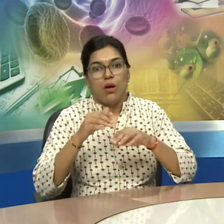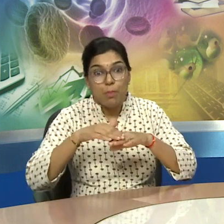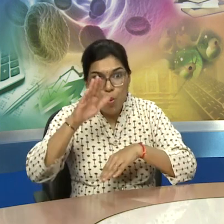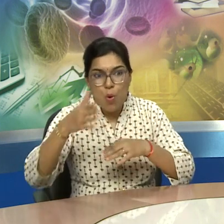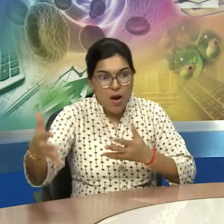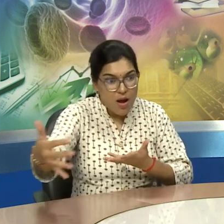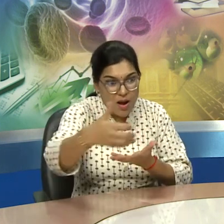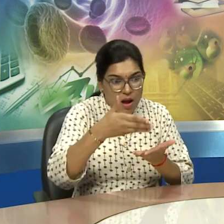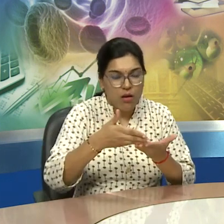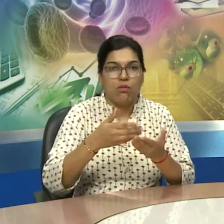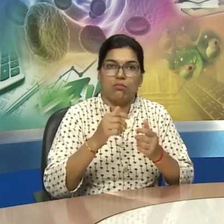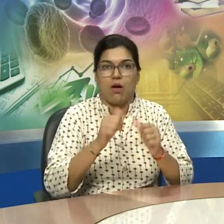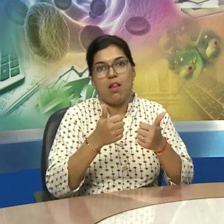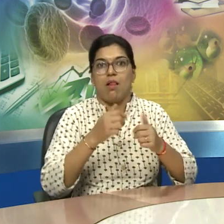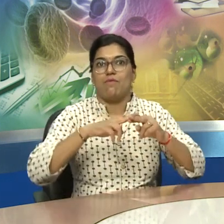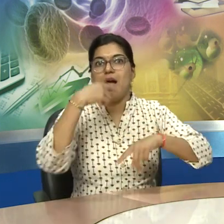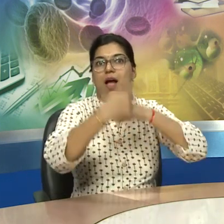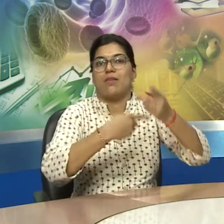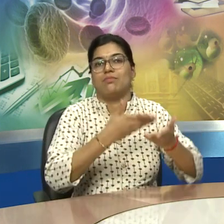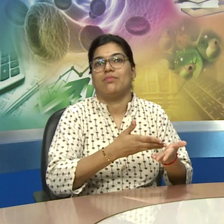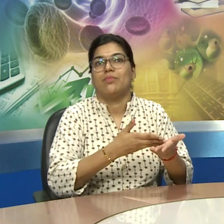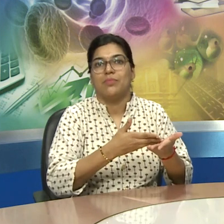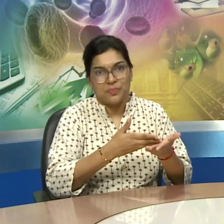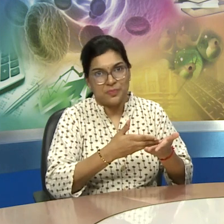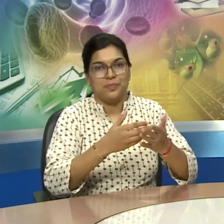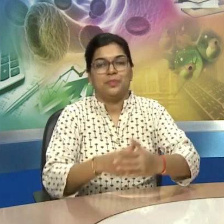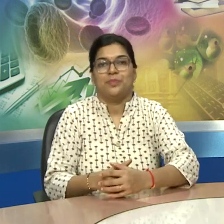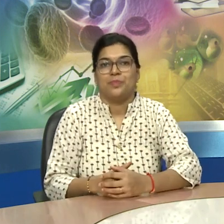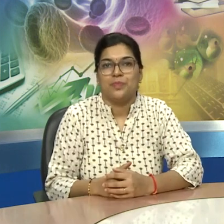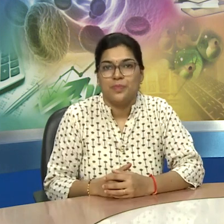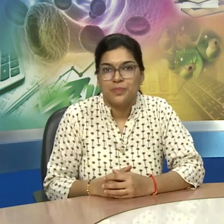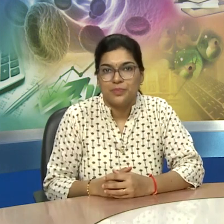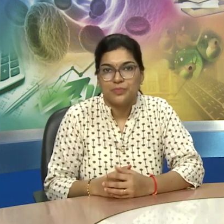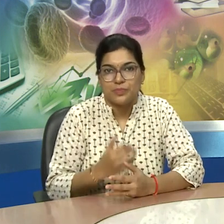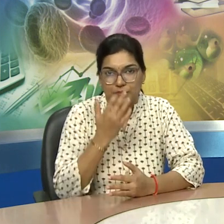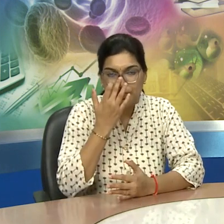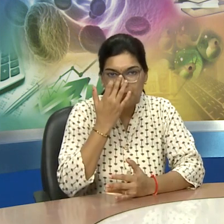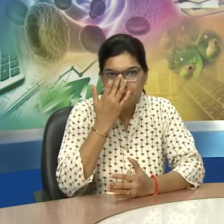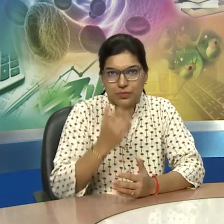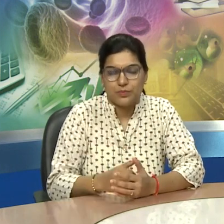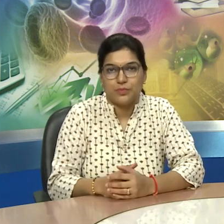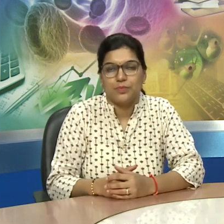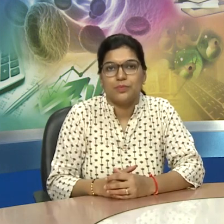now they were using for their work in daily life